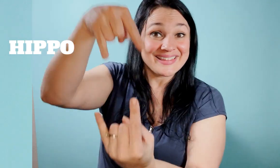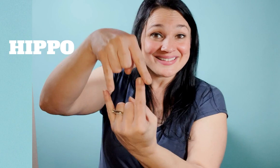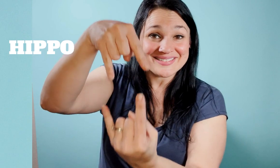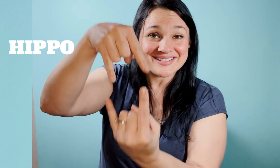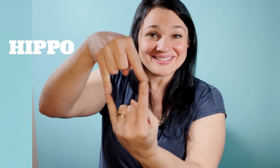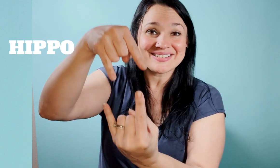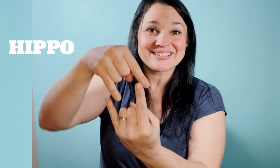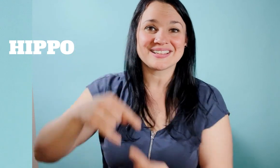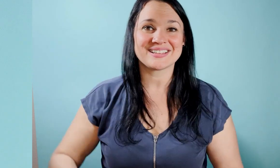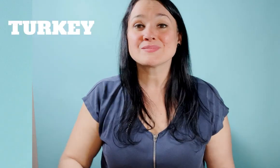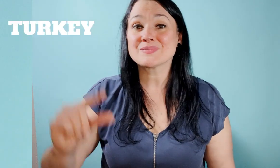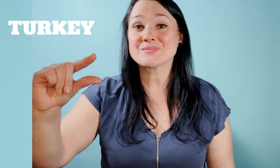hippo turkey